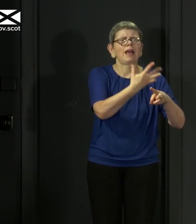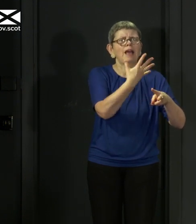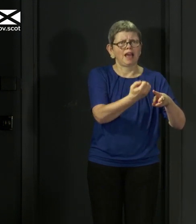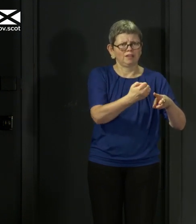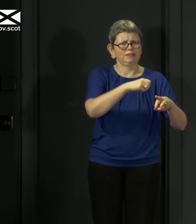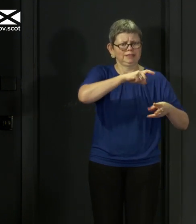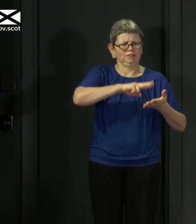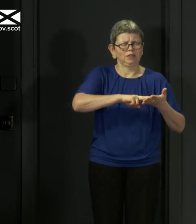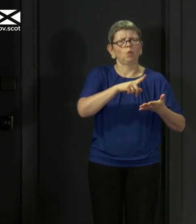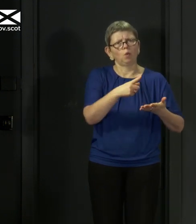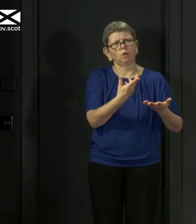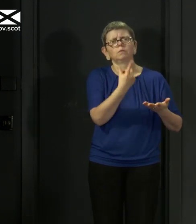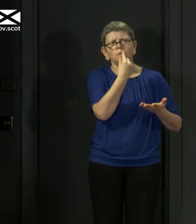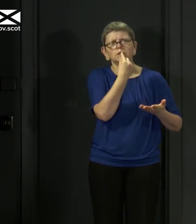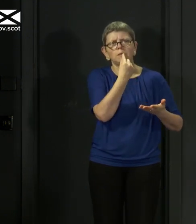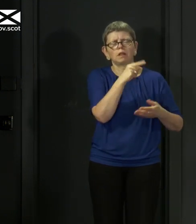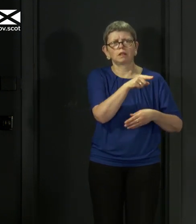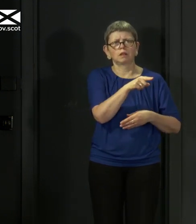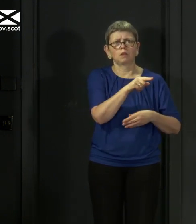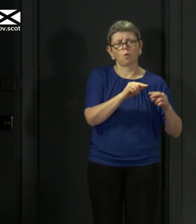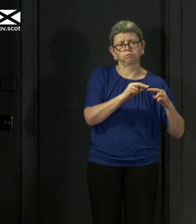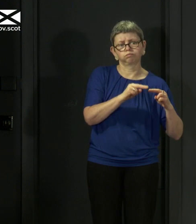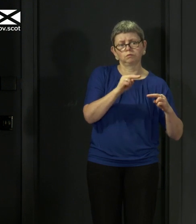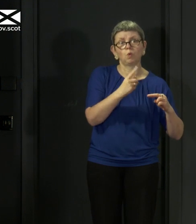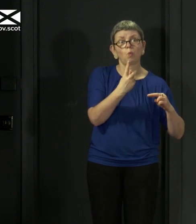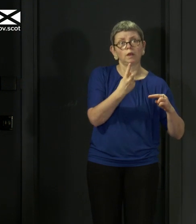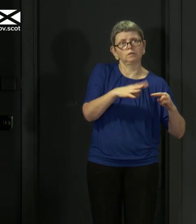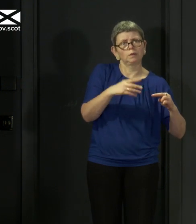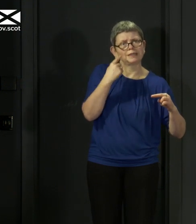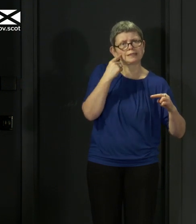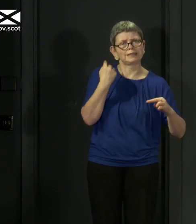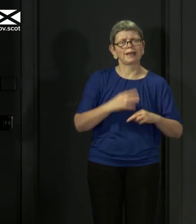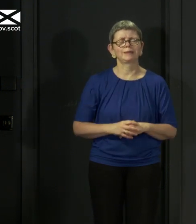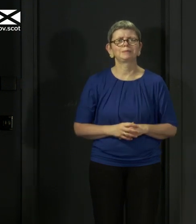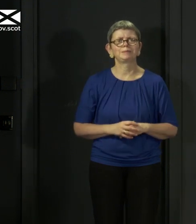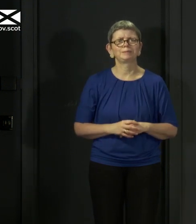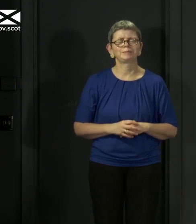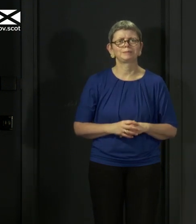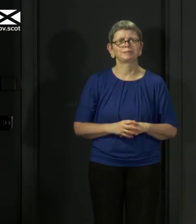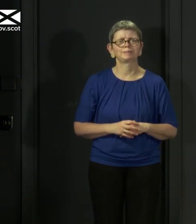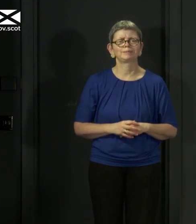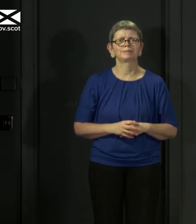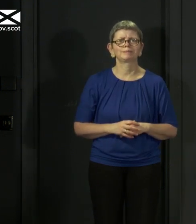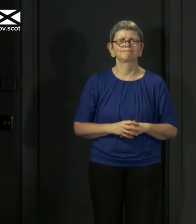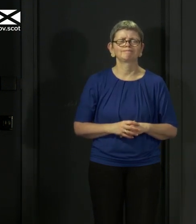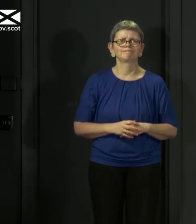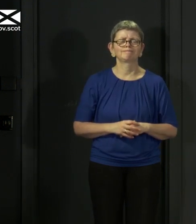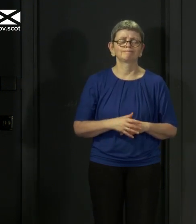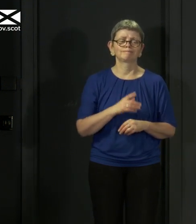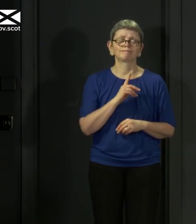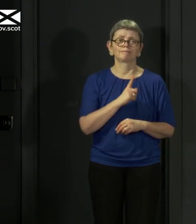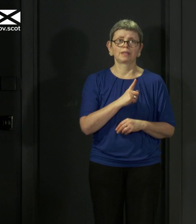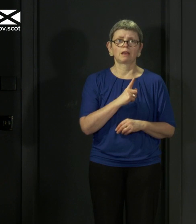-19, and that is an increase of one since yesterday. I should say at this point that despite these